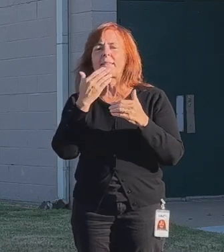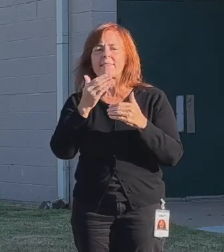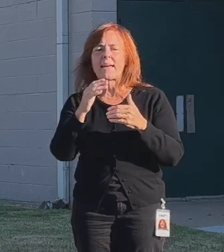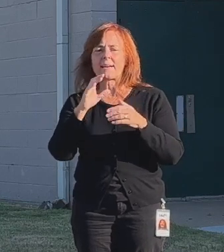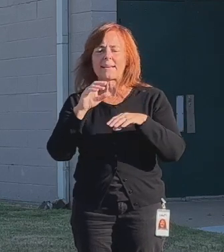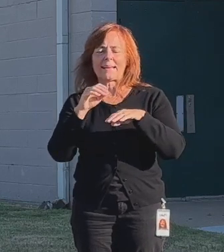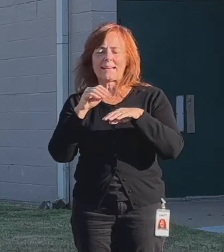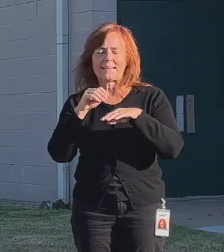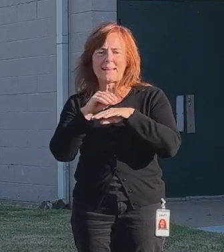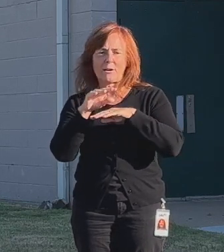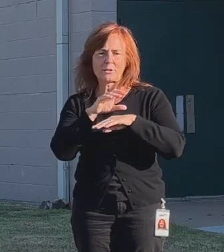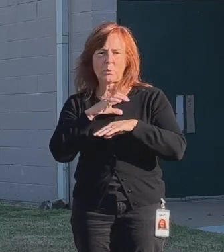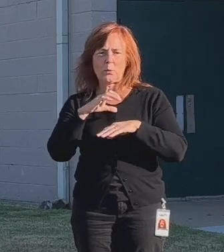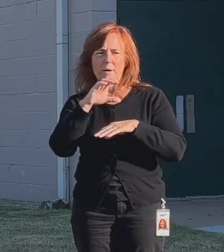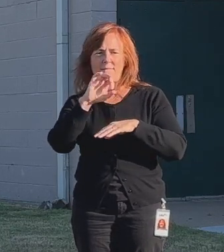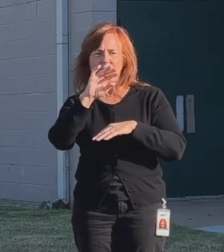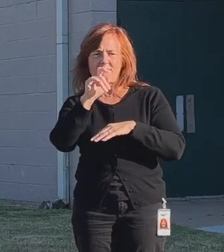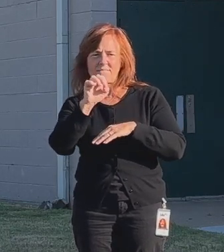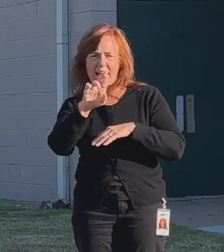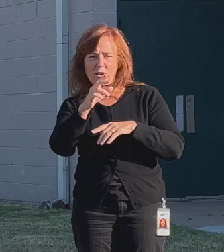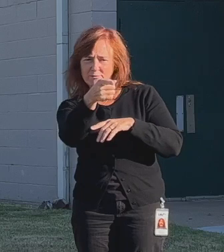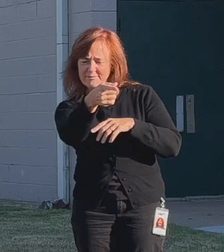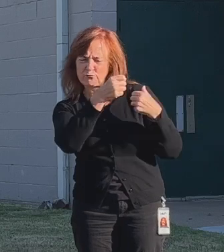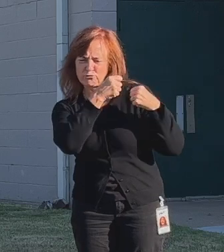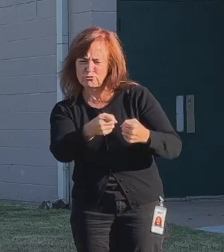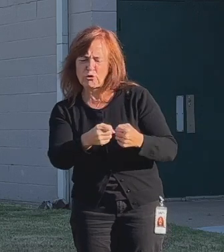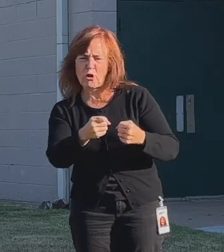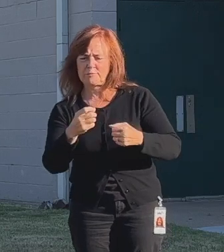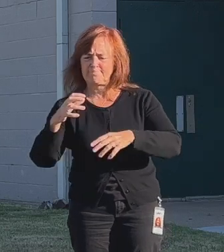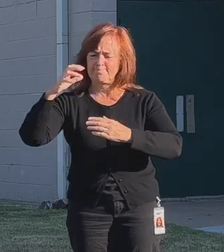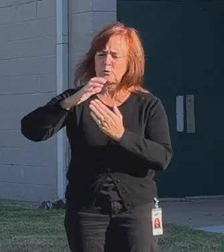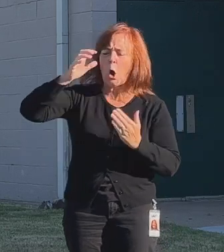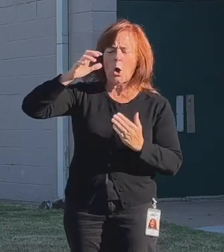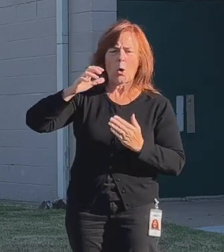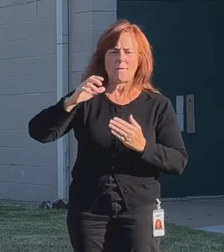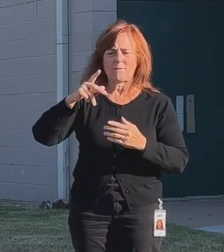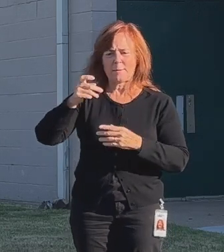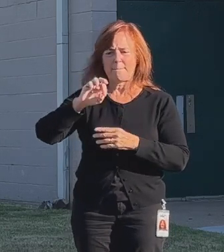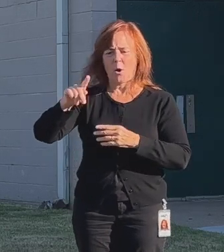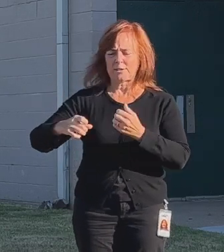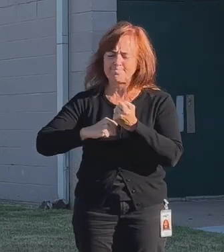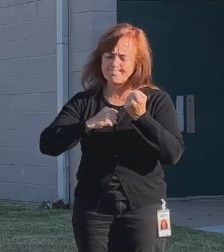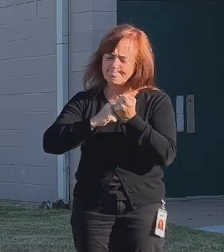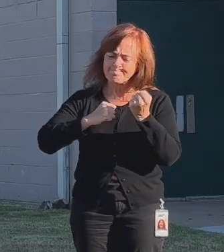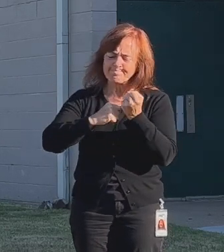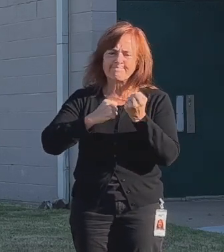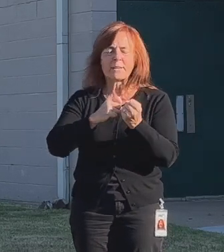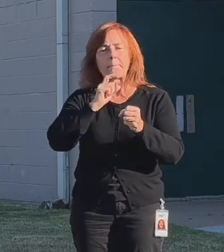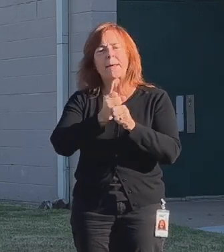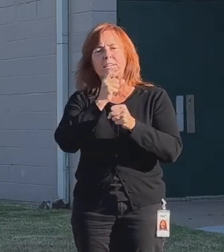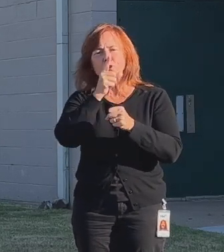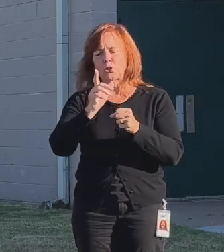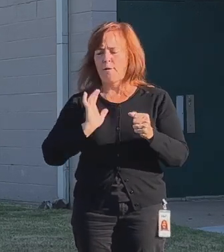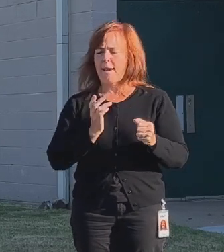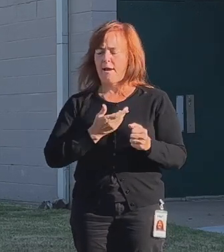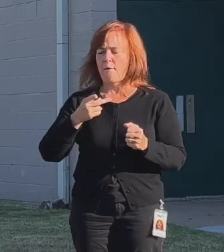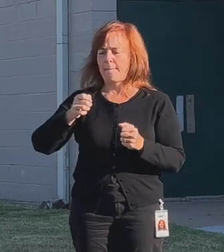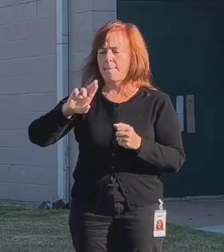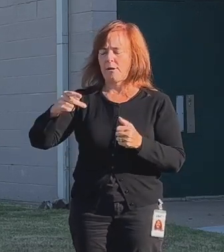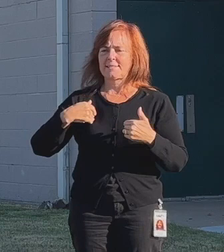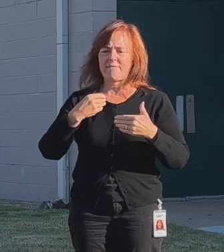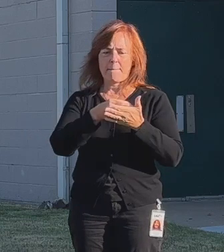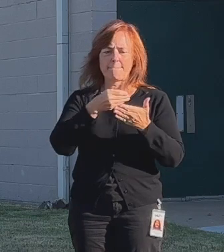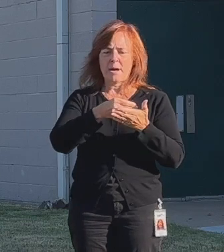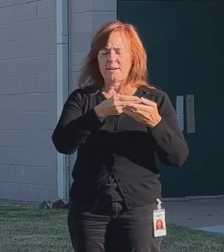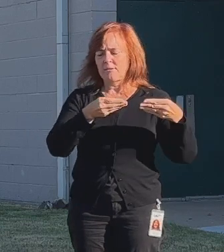Fowler for being a strong champion of our park system on the council, making sure that our parks have the funding they need